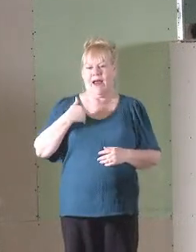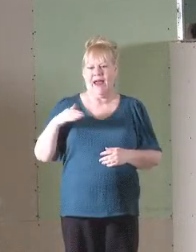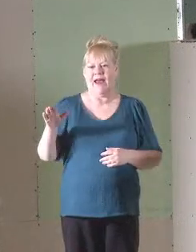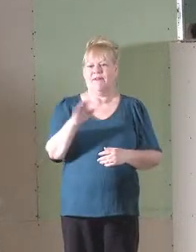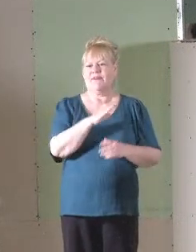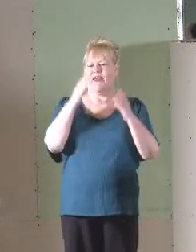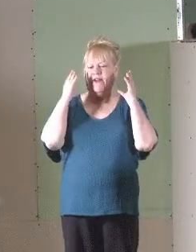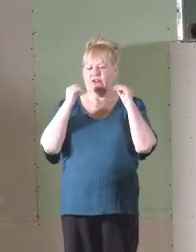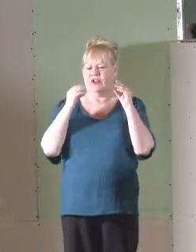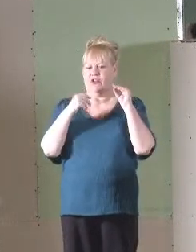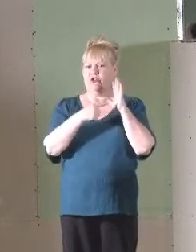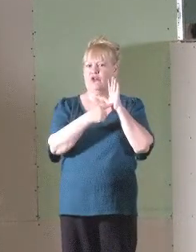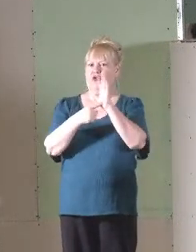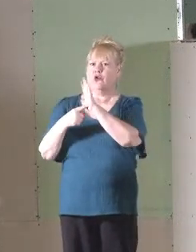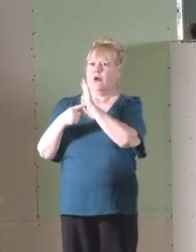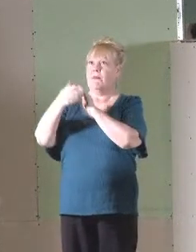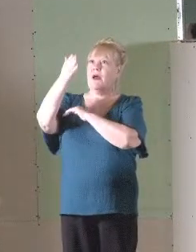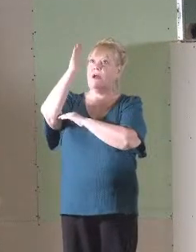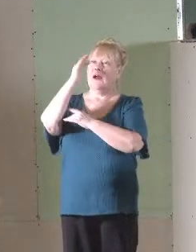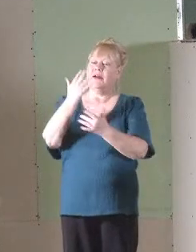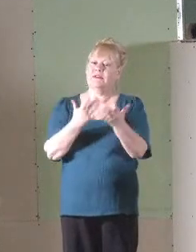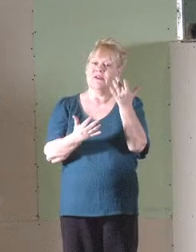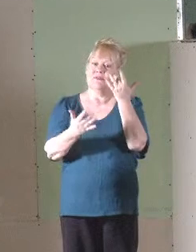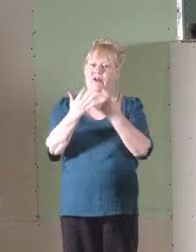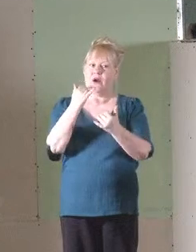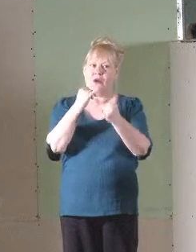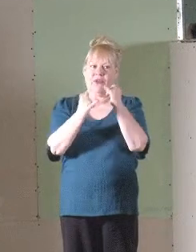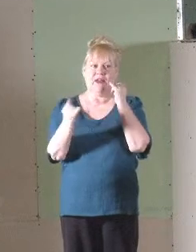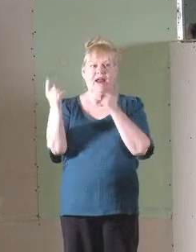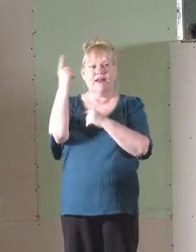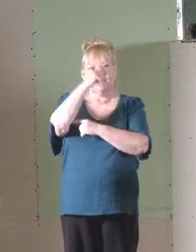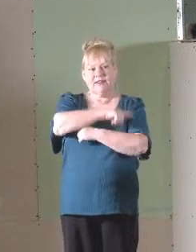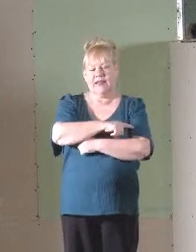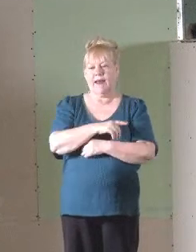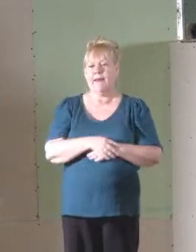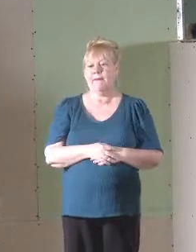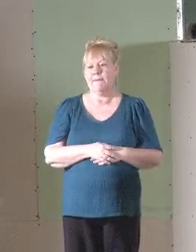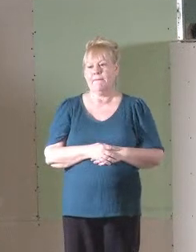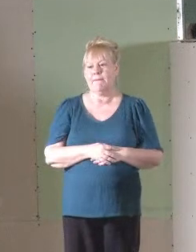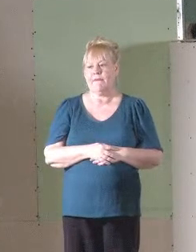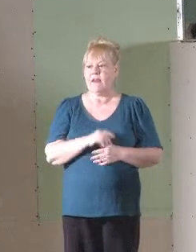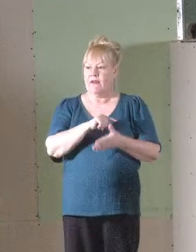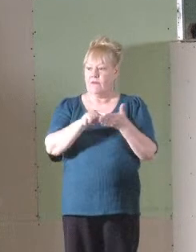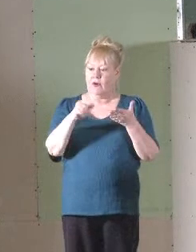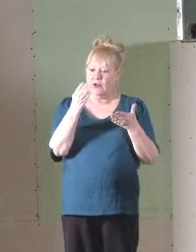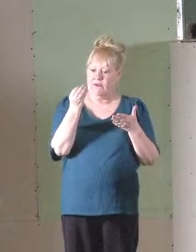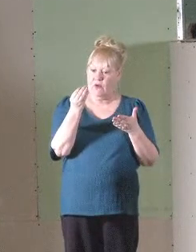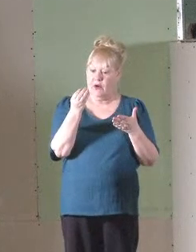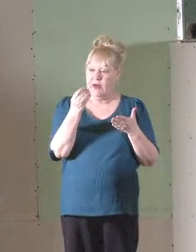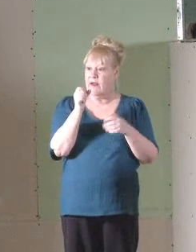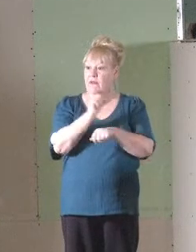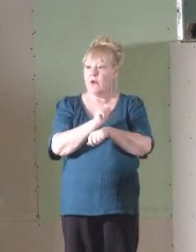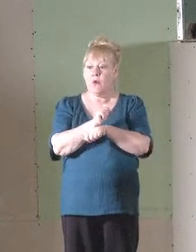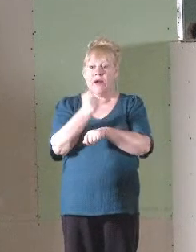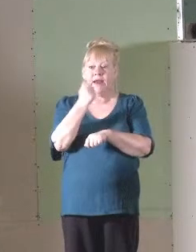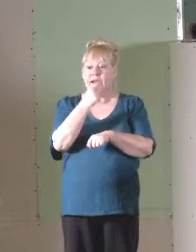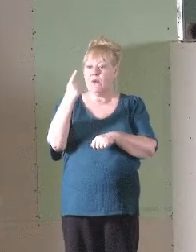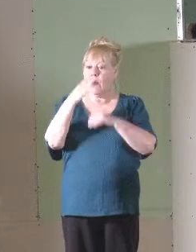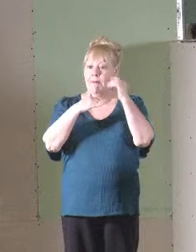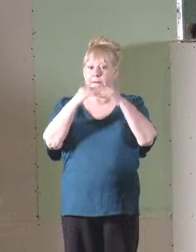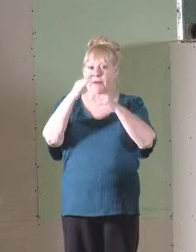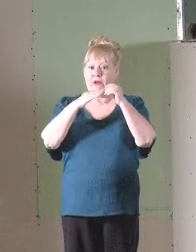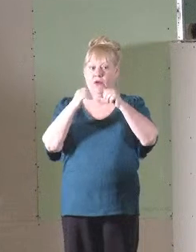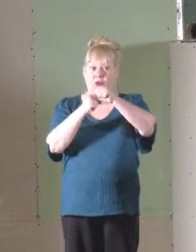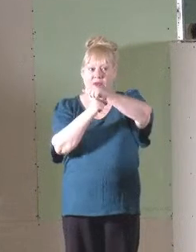teaching exposed by God's fire on that last day. Verse 14. If the work that anyone has built on the